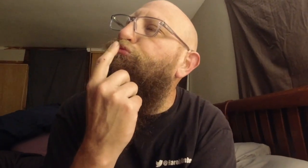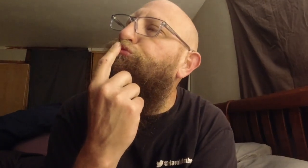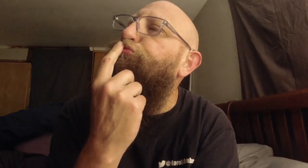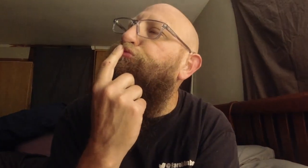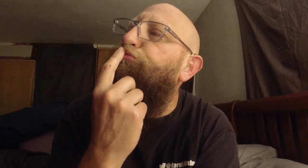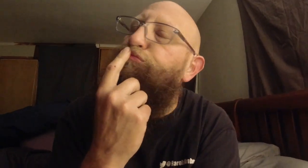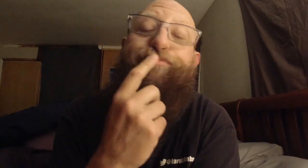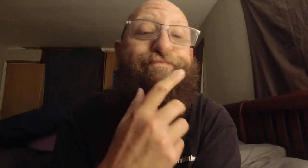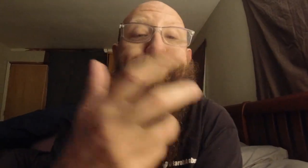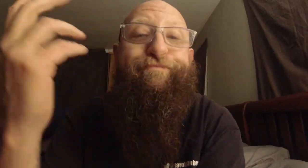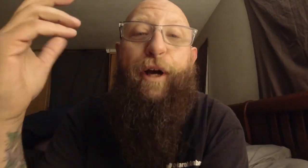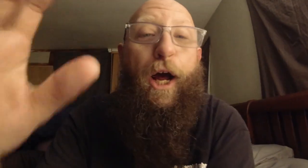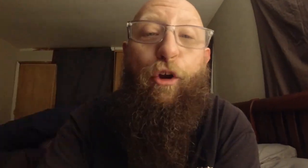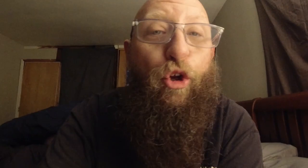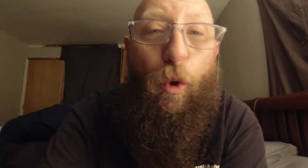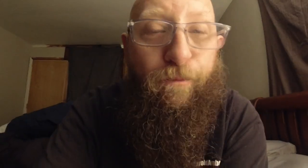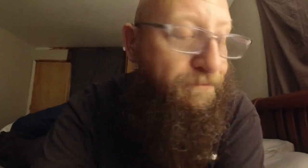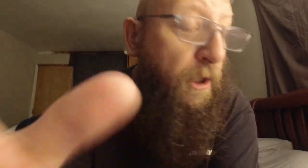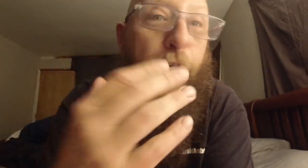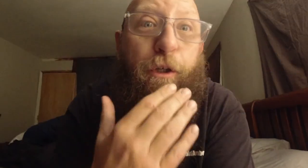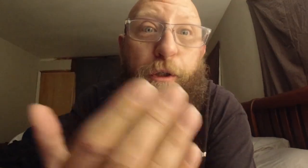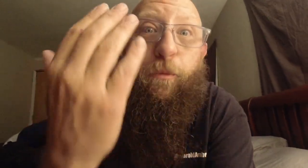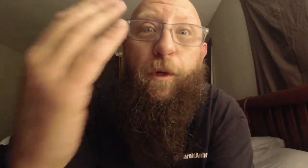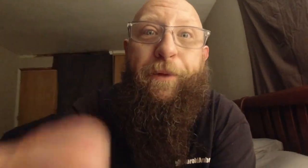hmm i don't know good morning